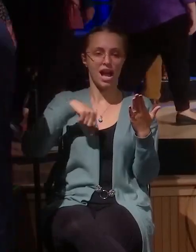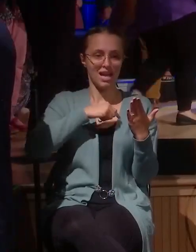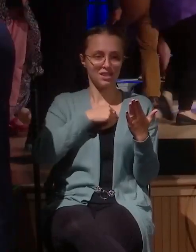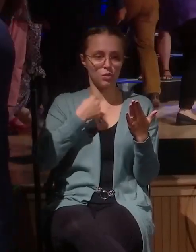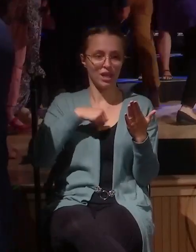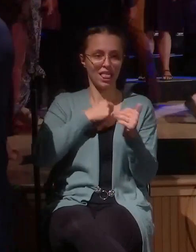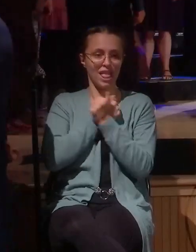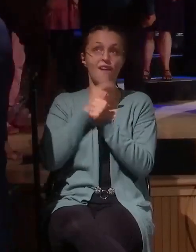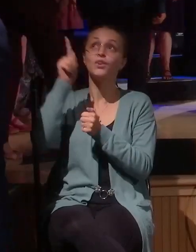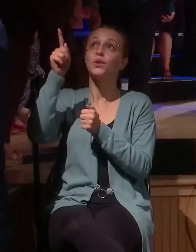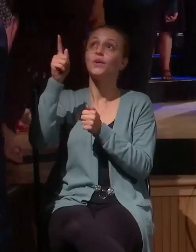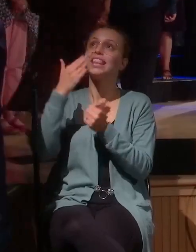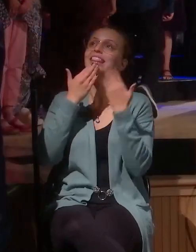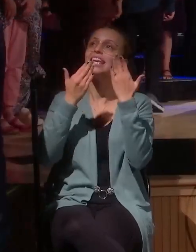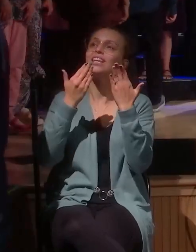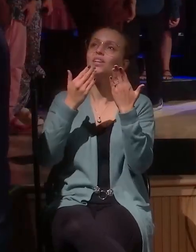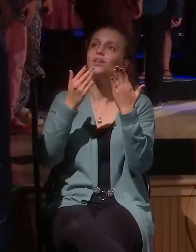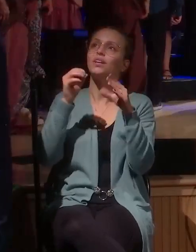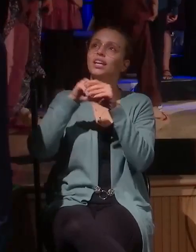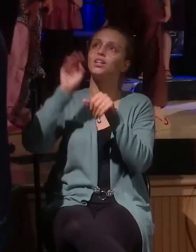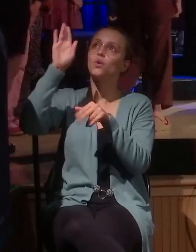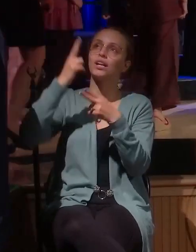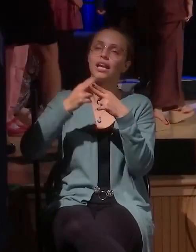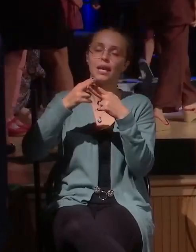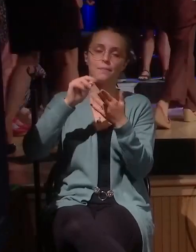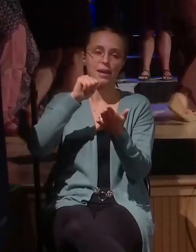your name we pray. Amen. Amen. Amen. Amen. Amen.